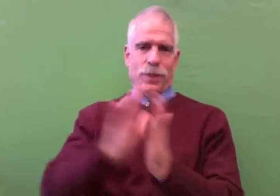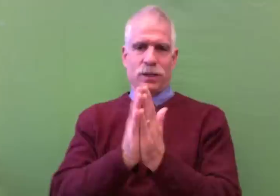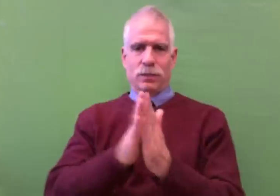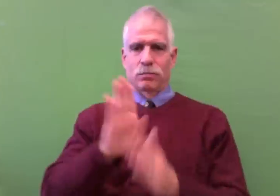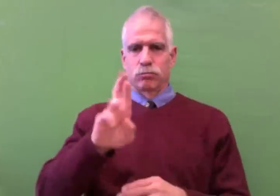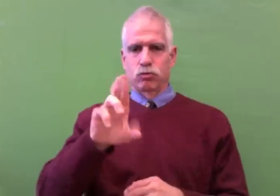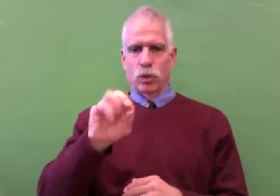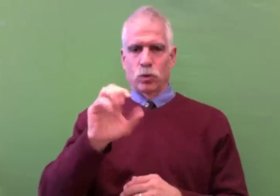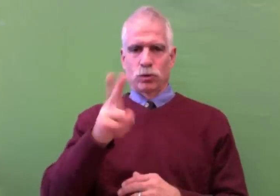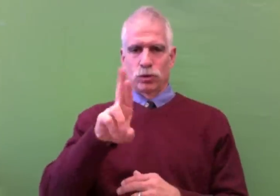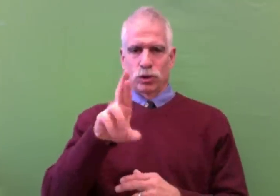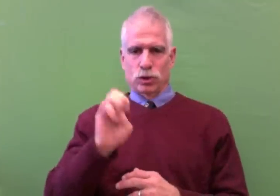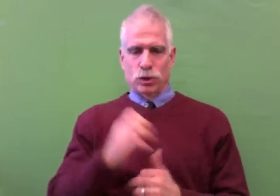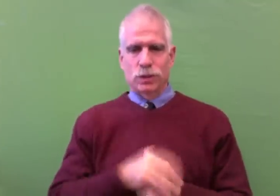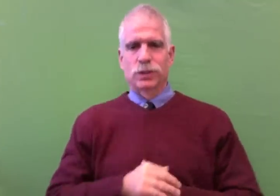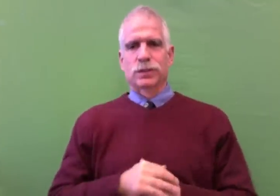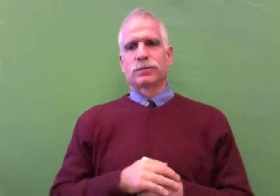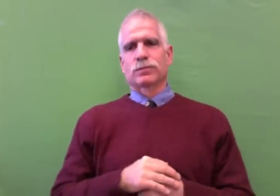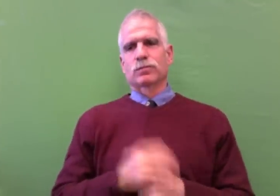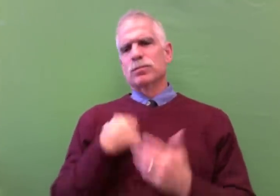You can print the brochure from either webpage.